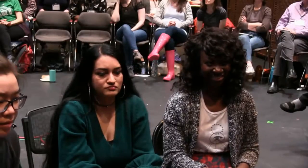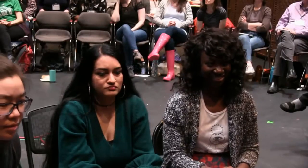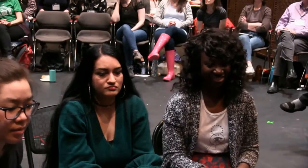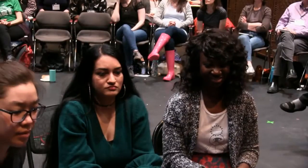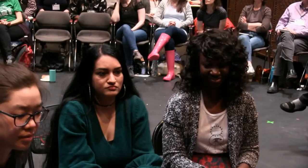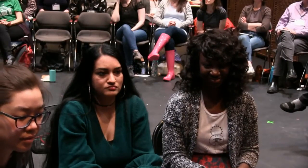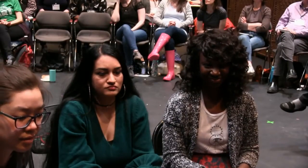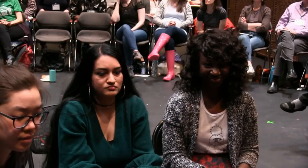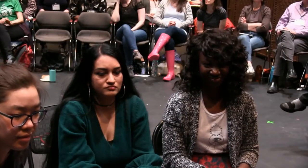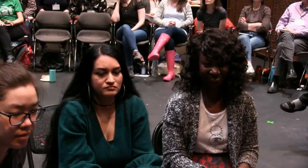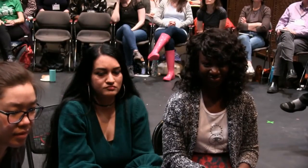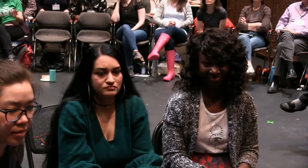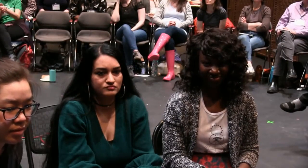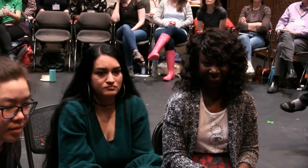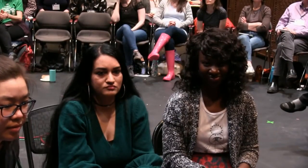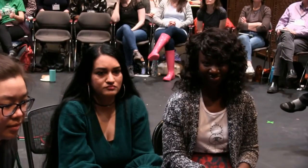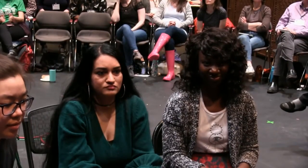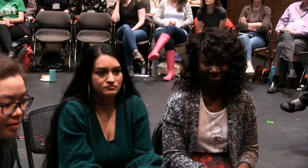together. Thank you for emphasizing that.